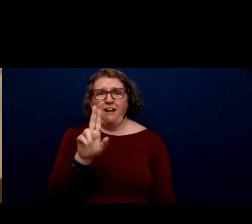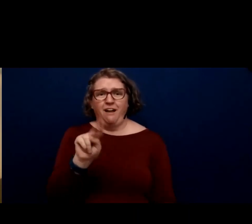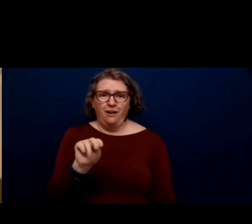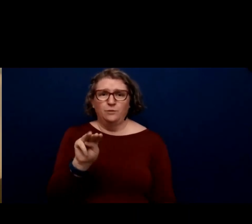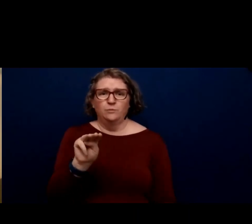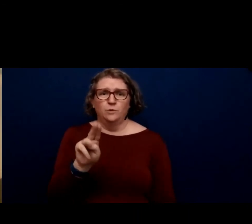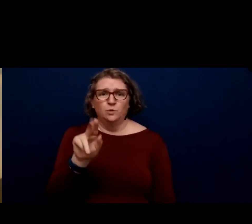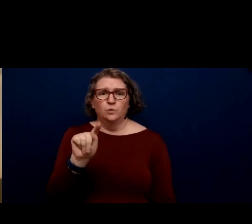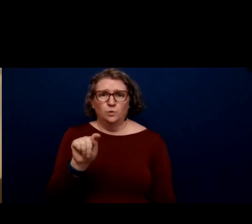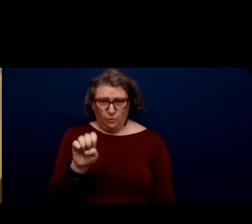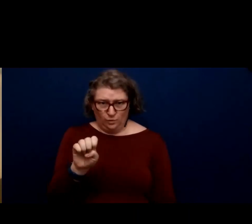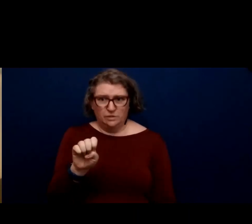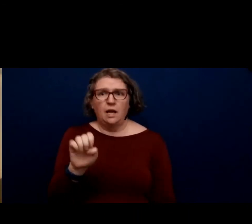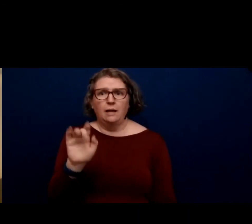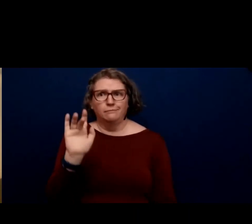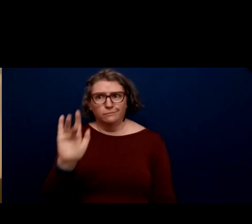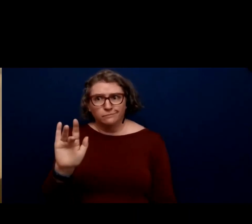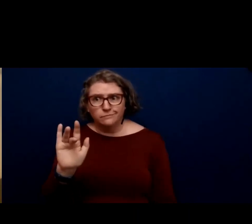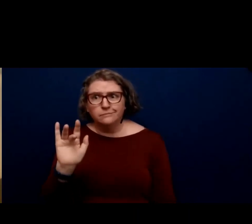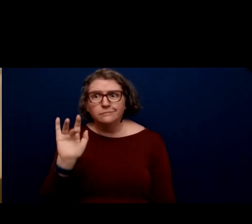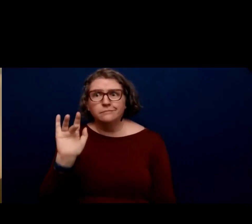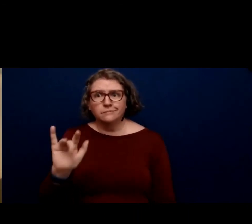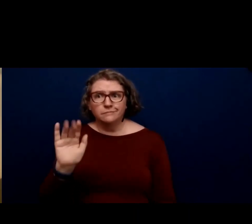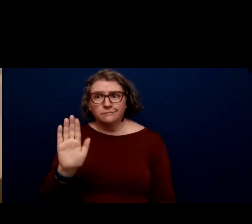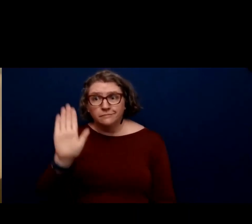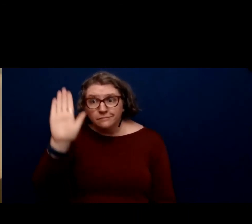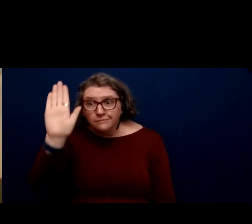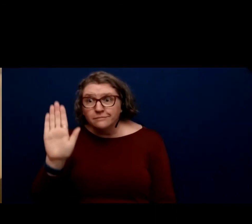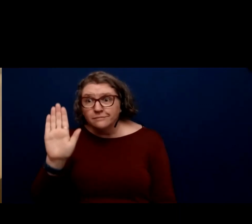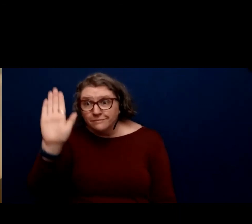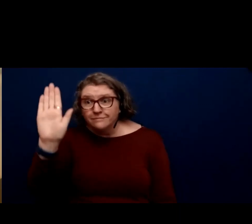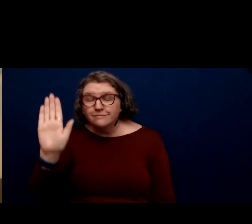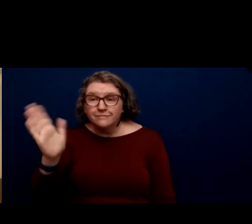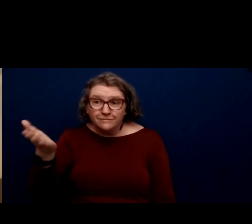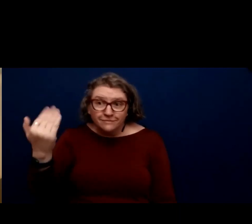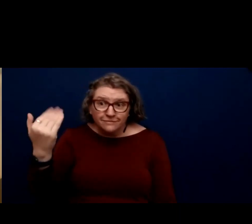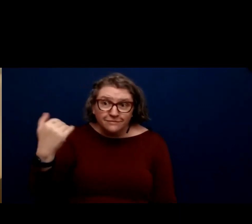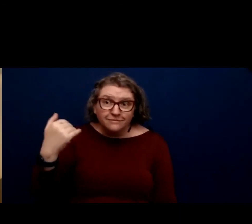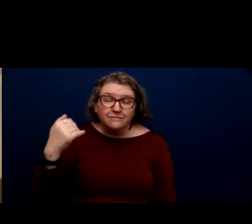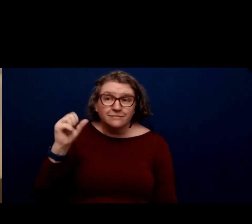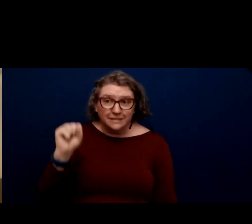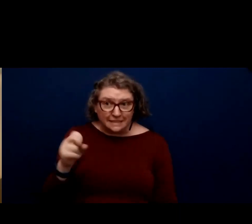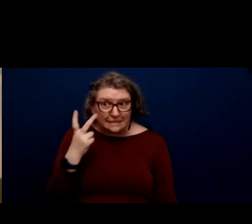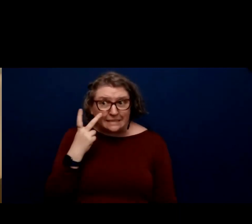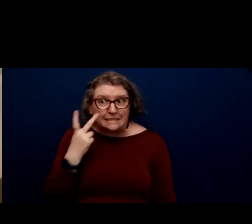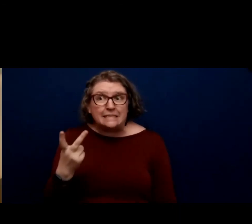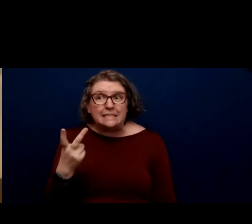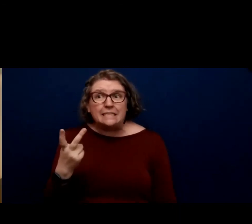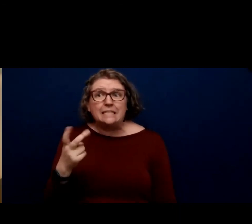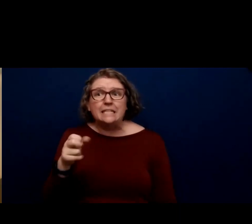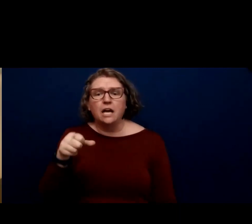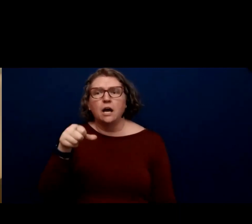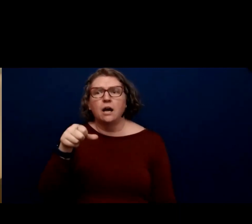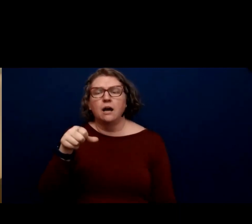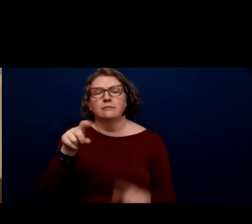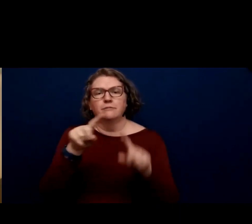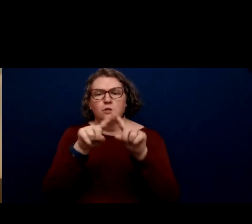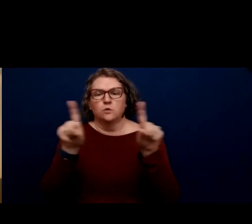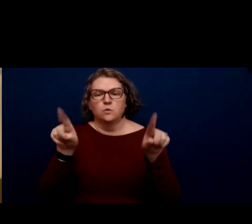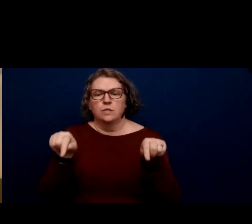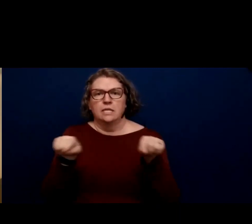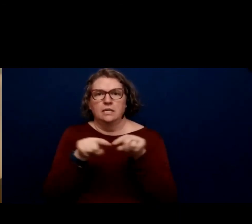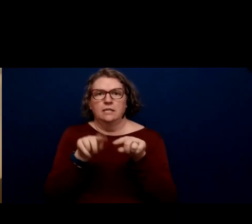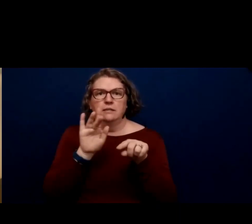prompting her to unmute. She should be seeing a prompt on her screen.